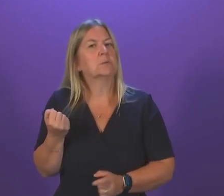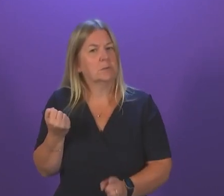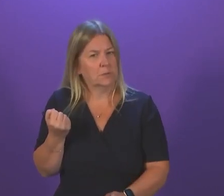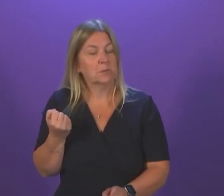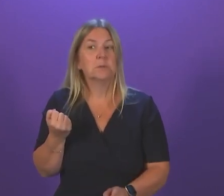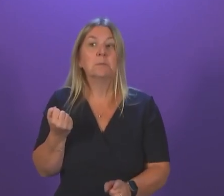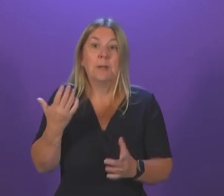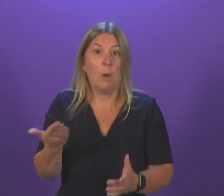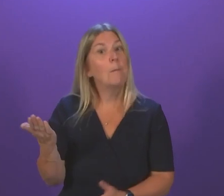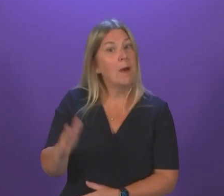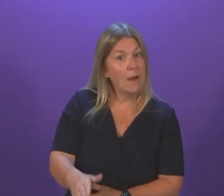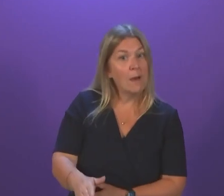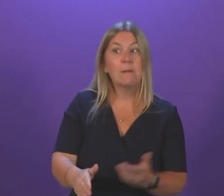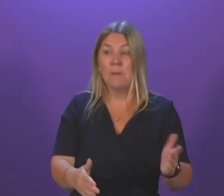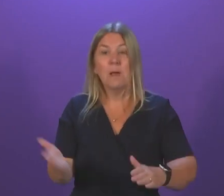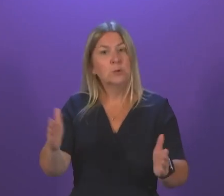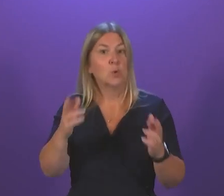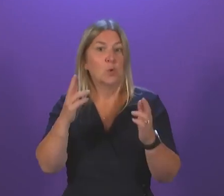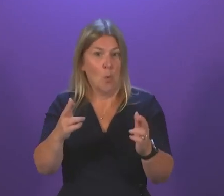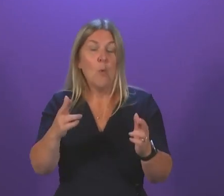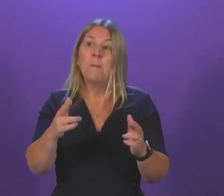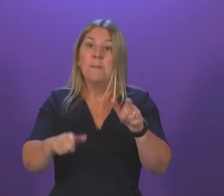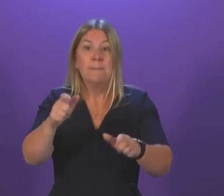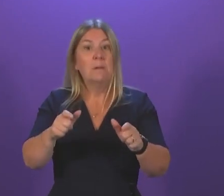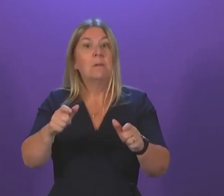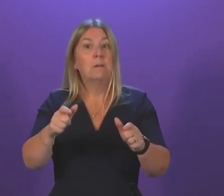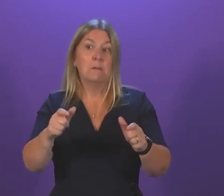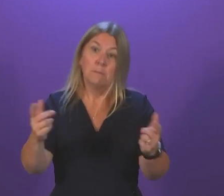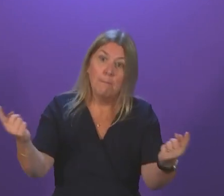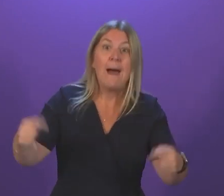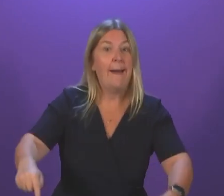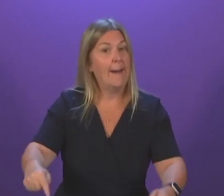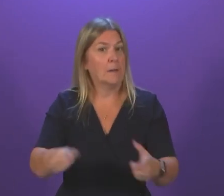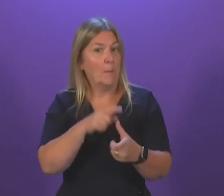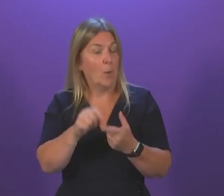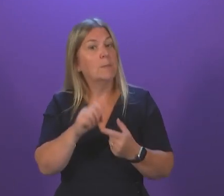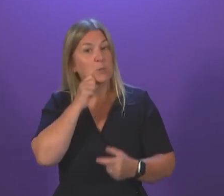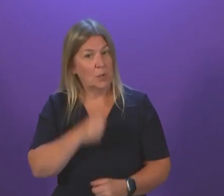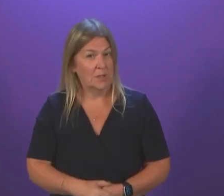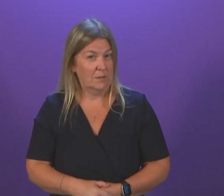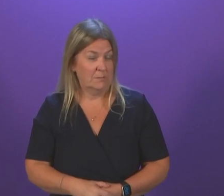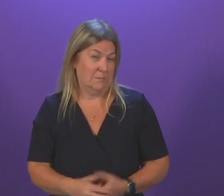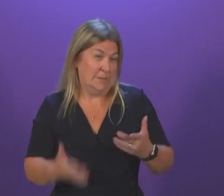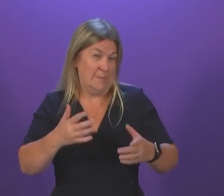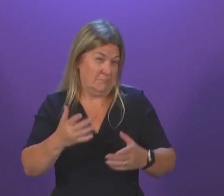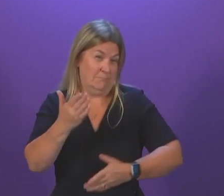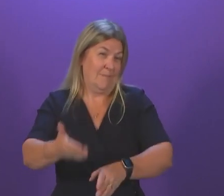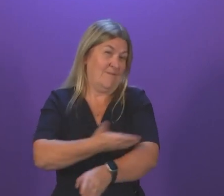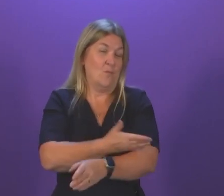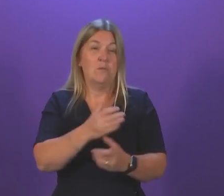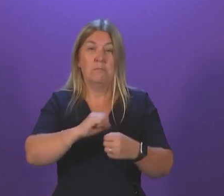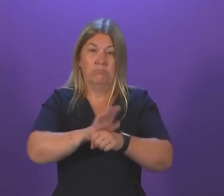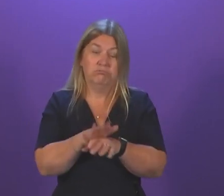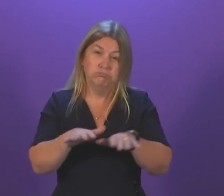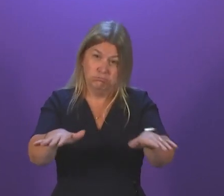coming through those screening programmes increase, an increase even beyond where they were before the pandemic. That is why we will continue to